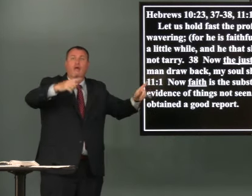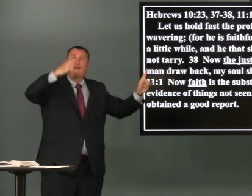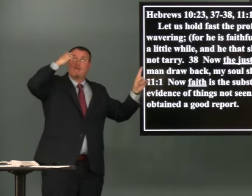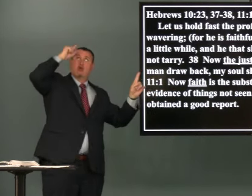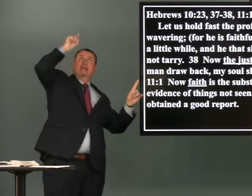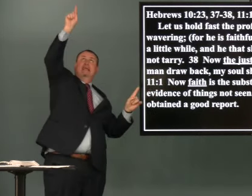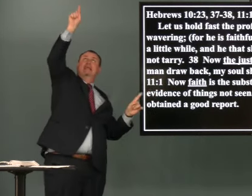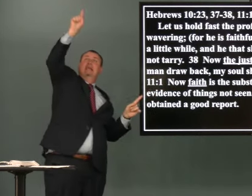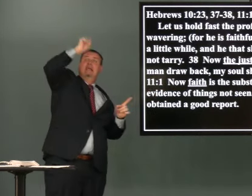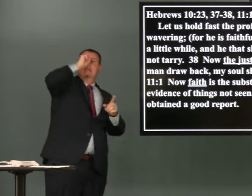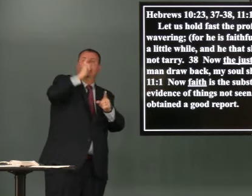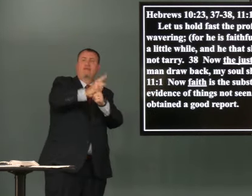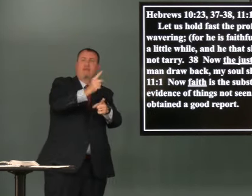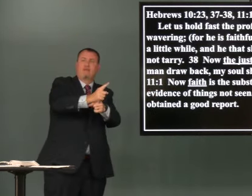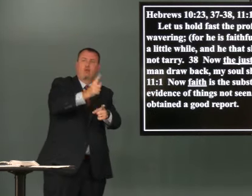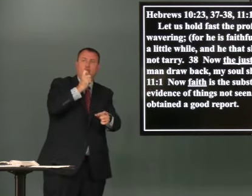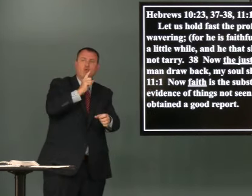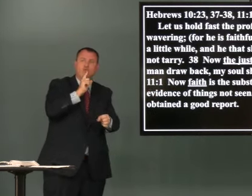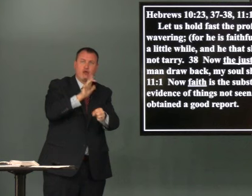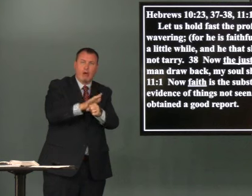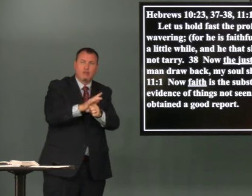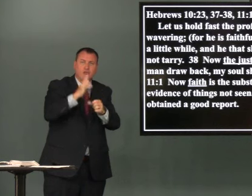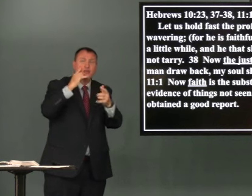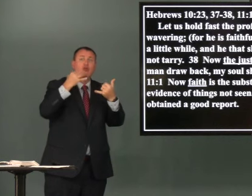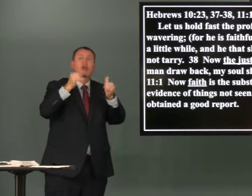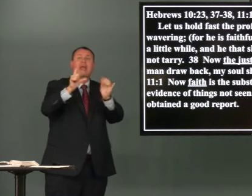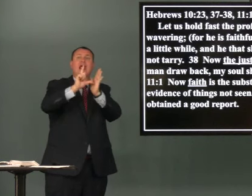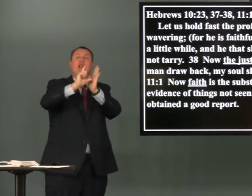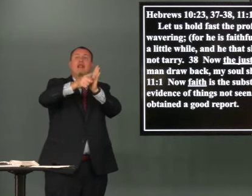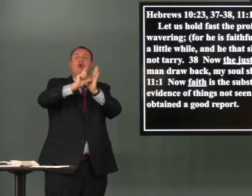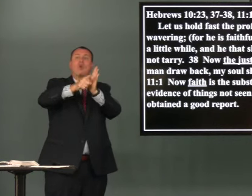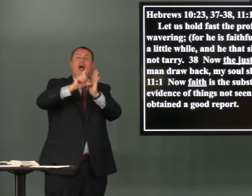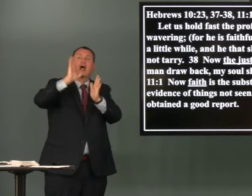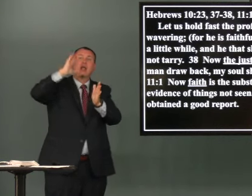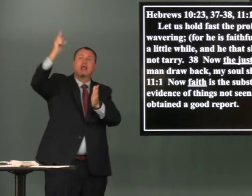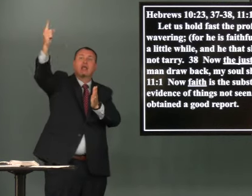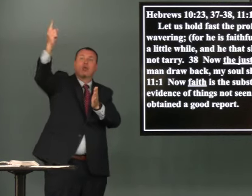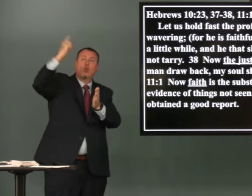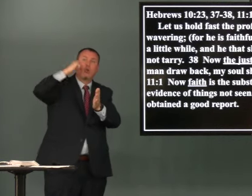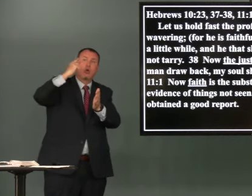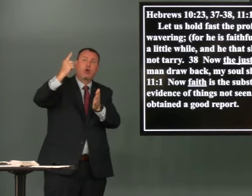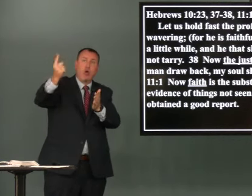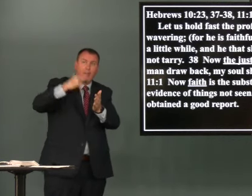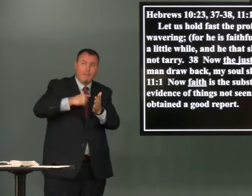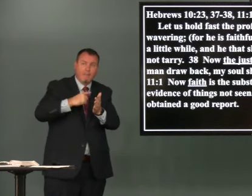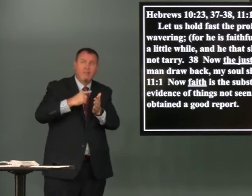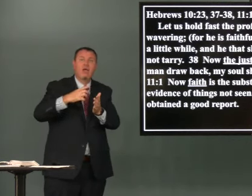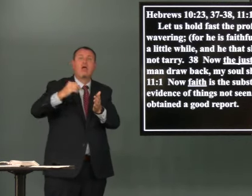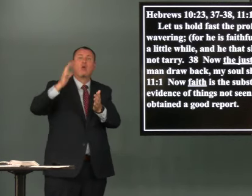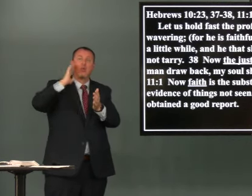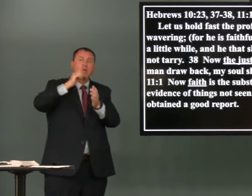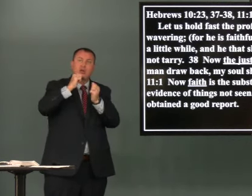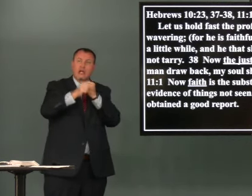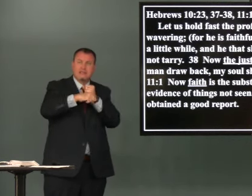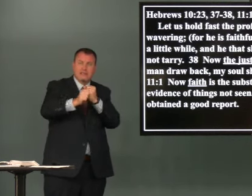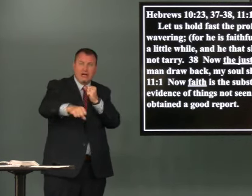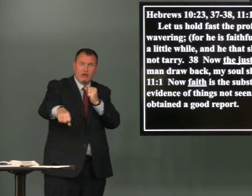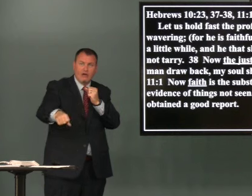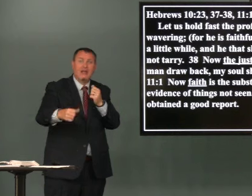for he God is faithful that promised later yet for a little while and he will come